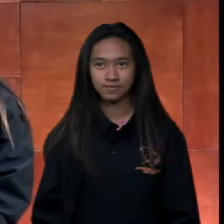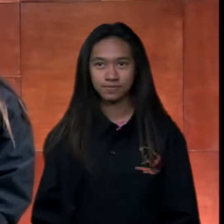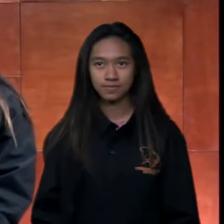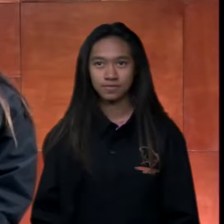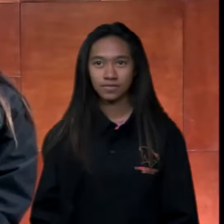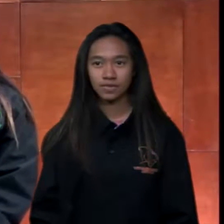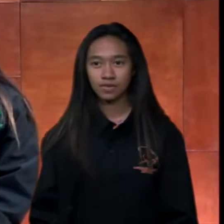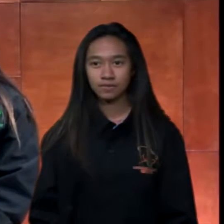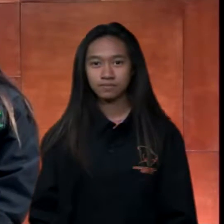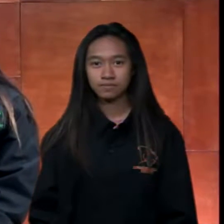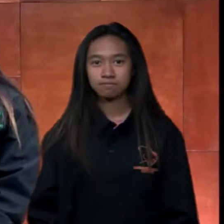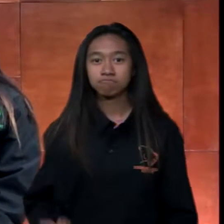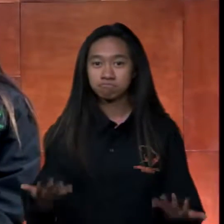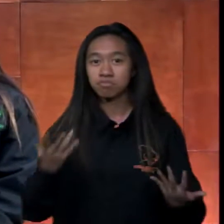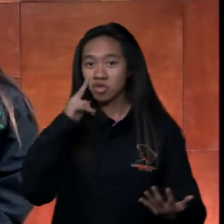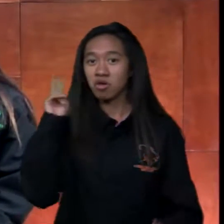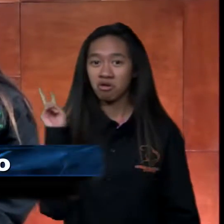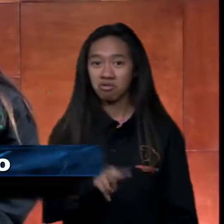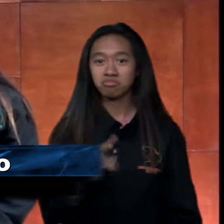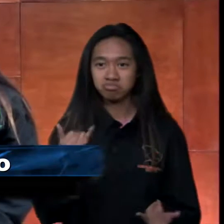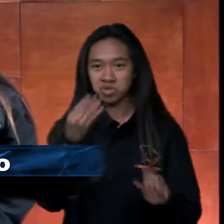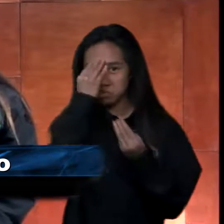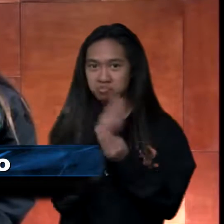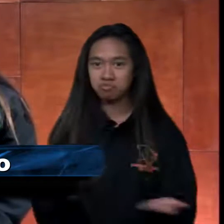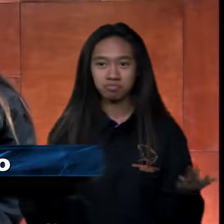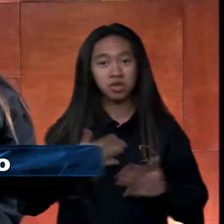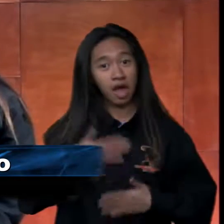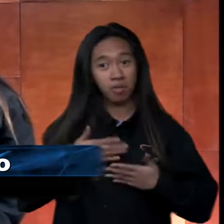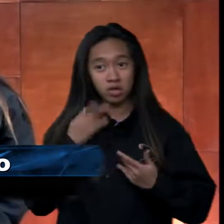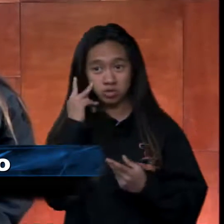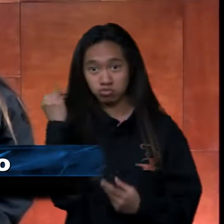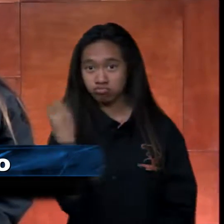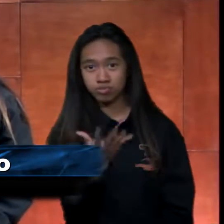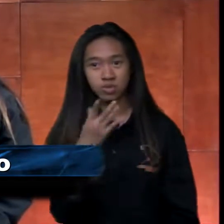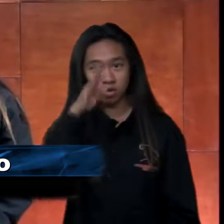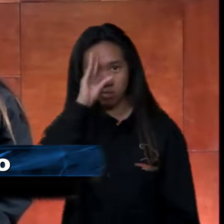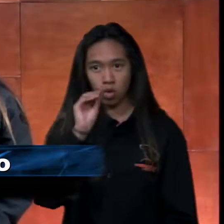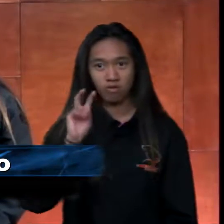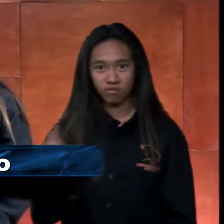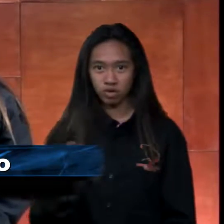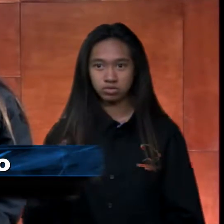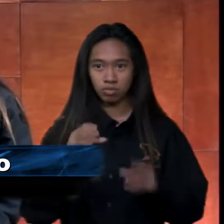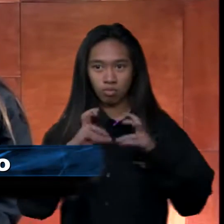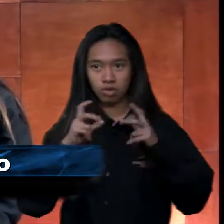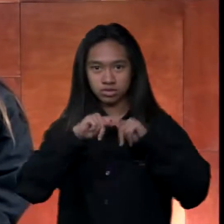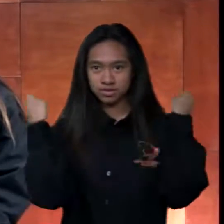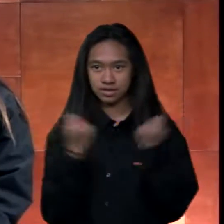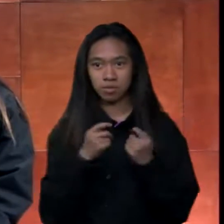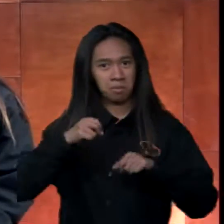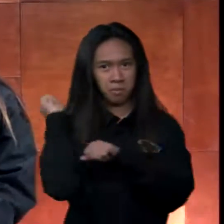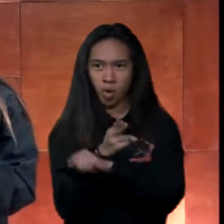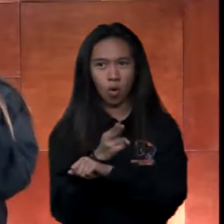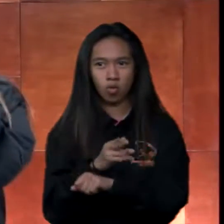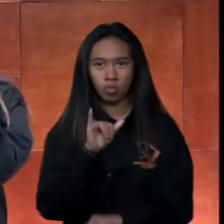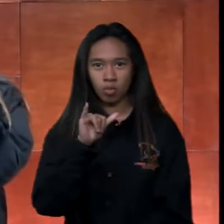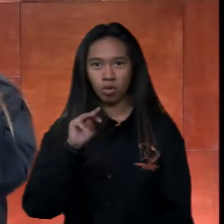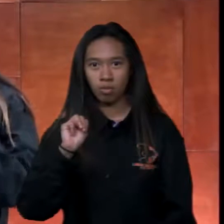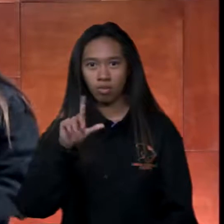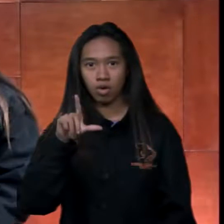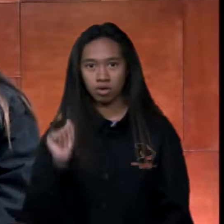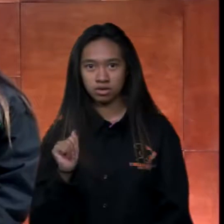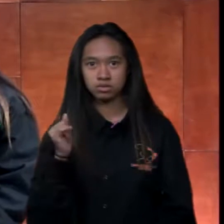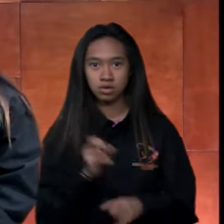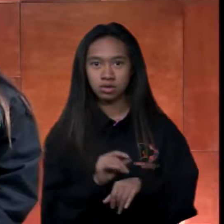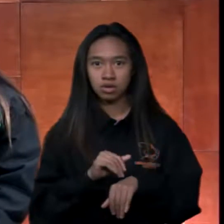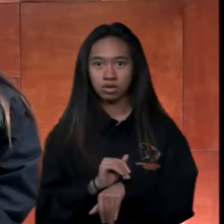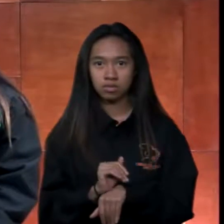Taking a look at today's news, we are happy to report that the boys varsity basketball team defeated YMLA on Tuesday night by the score